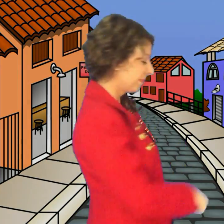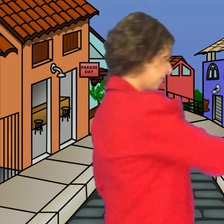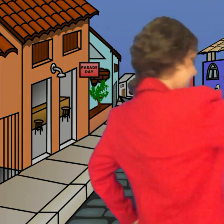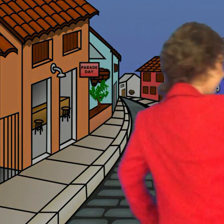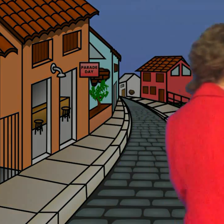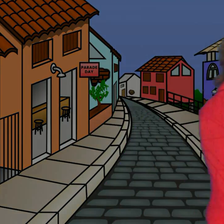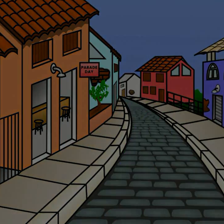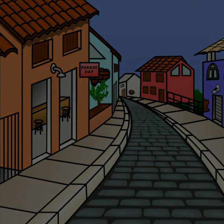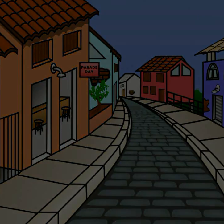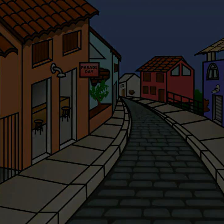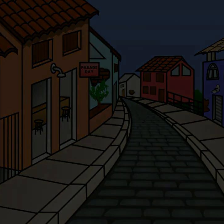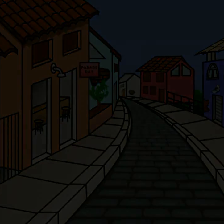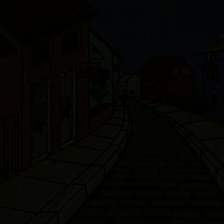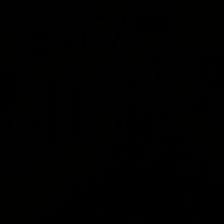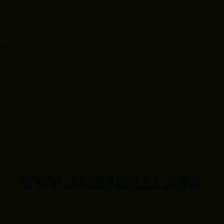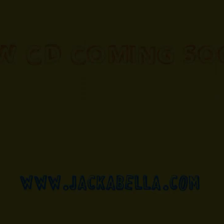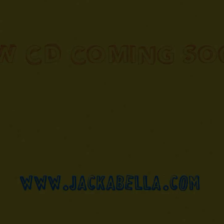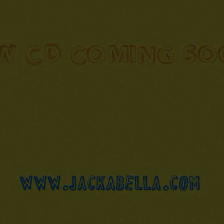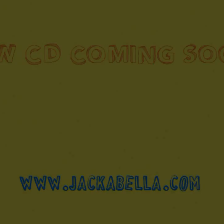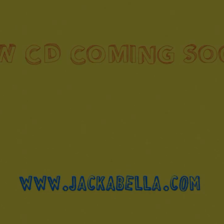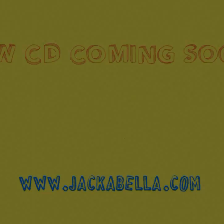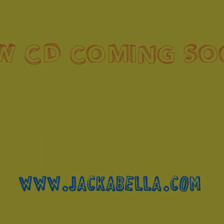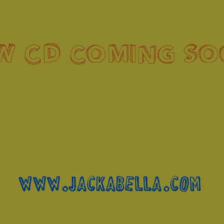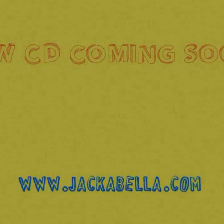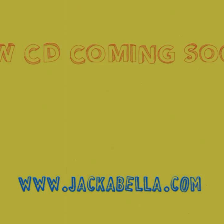yeah Go Yeah No No